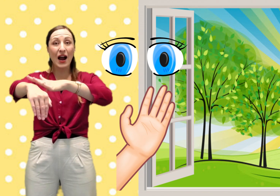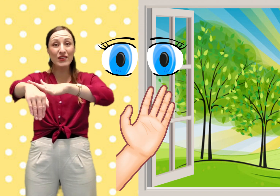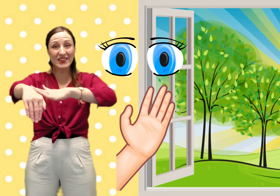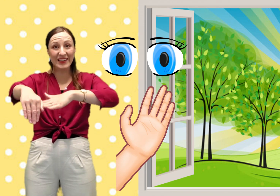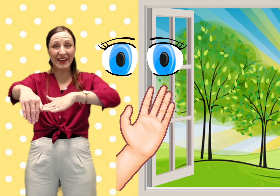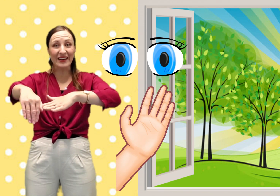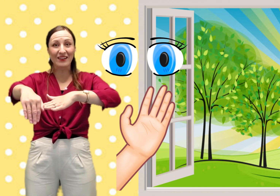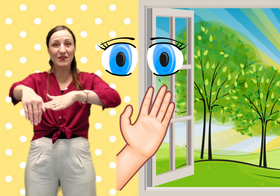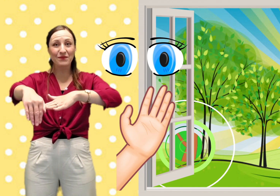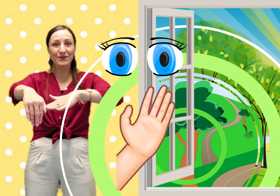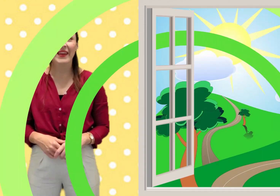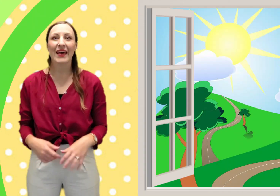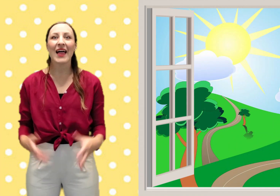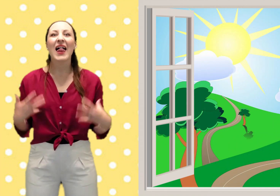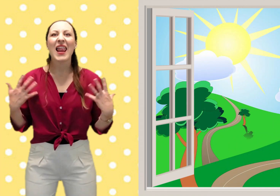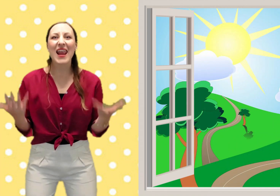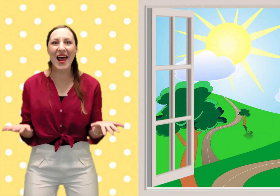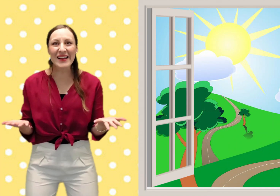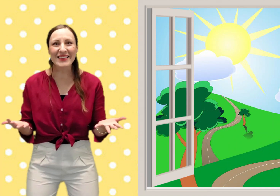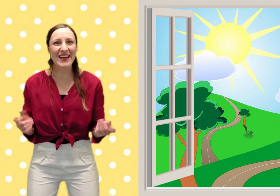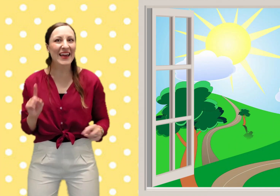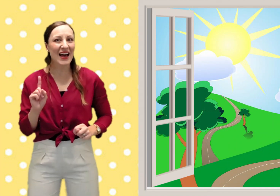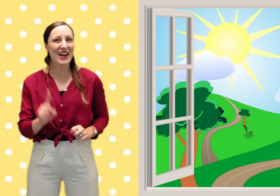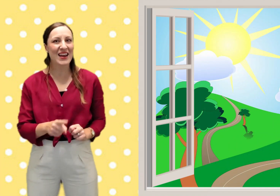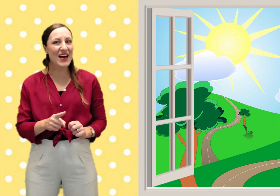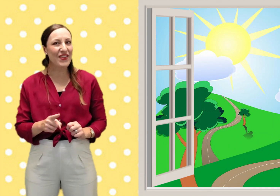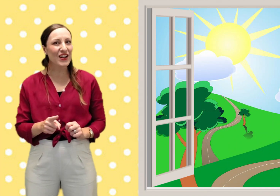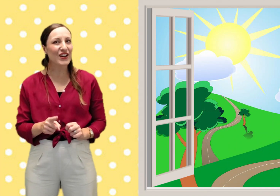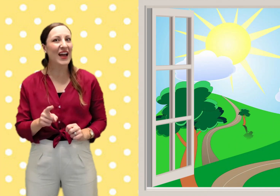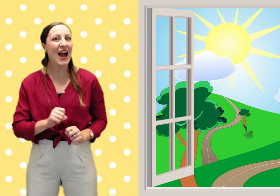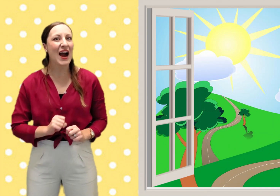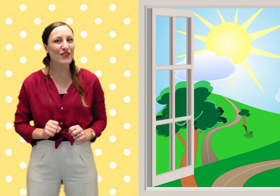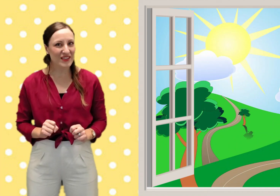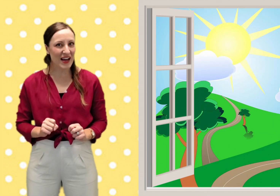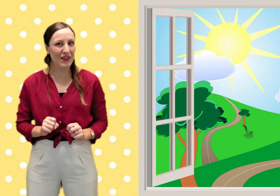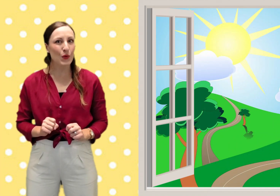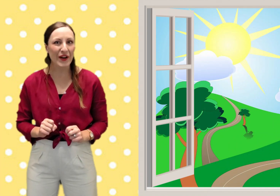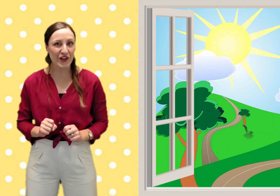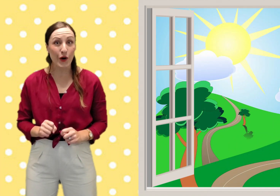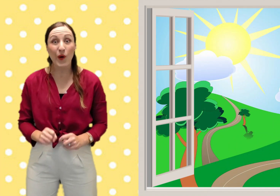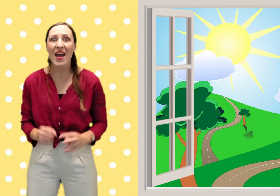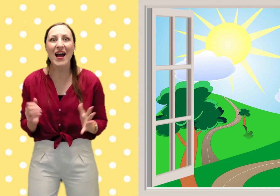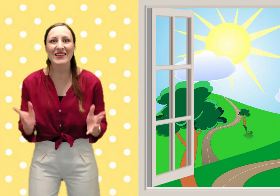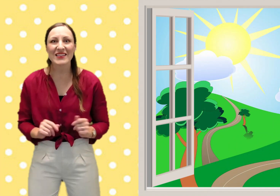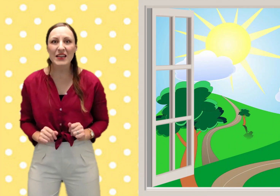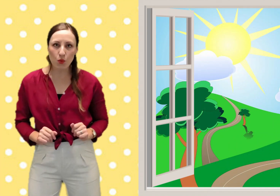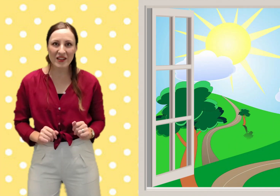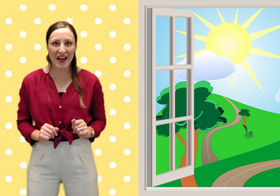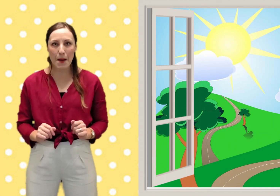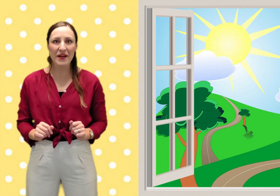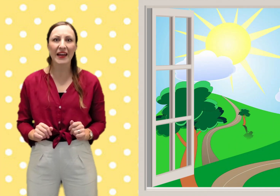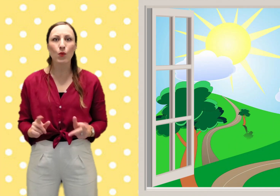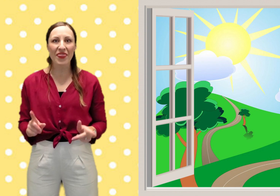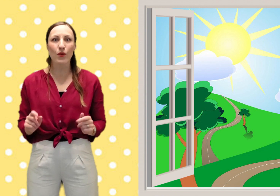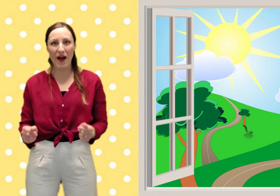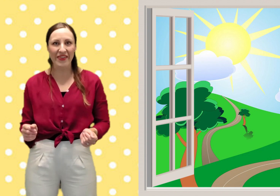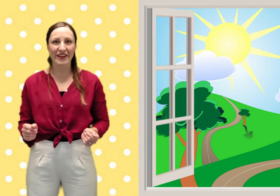our skin let's take another look outside the window and see what's happening with the weather